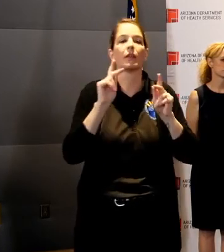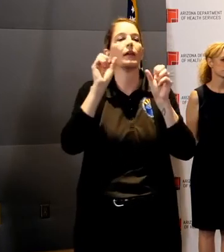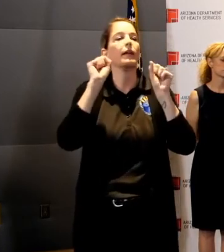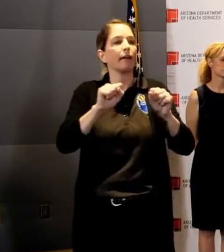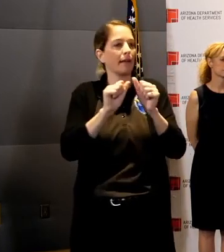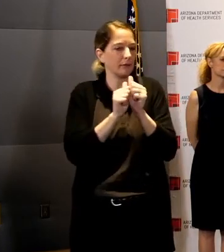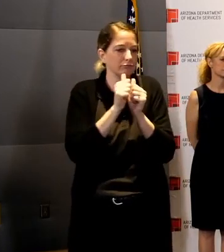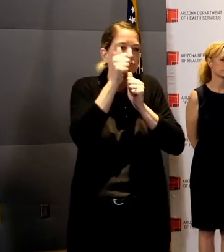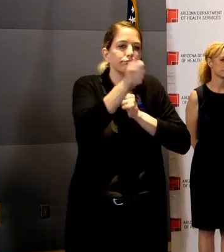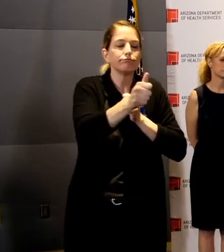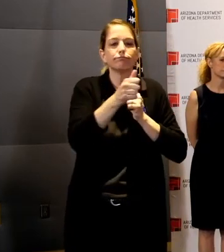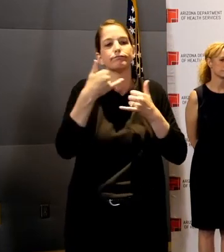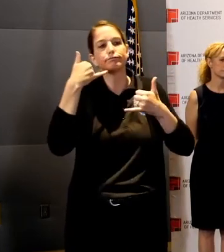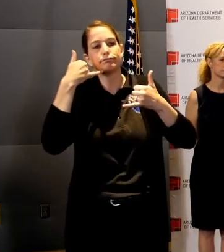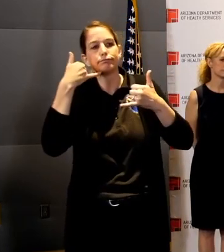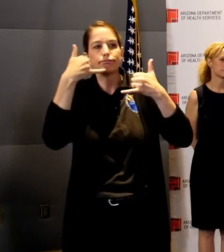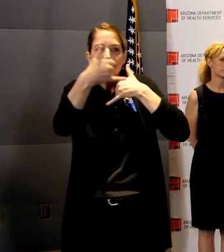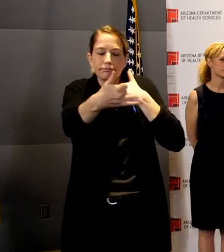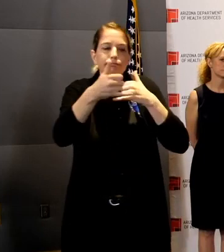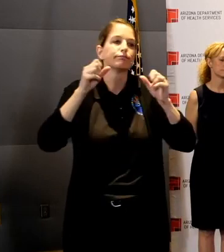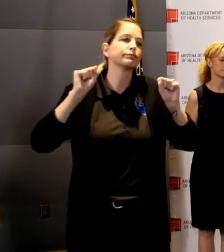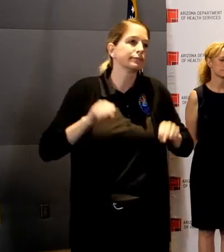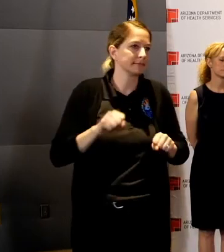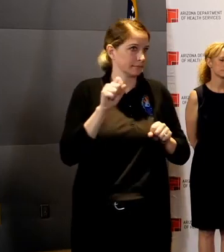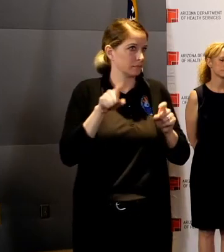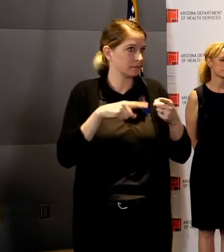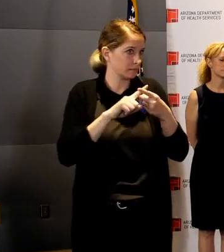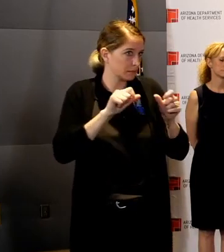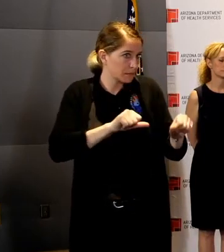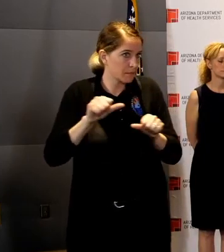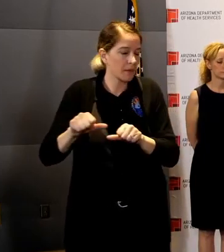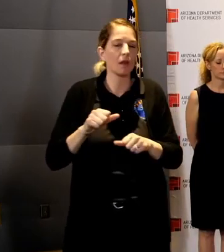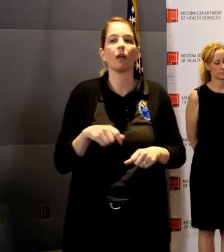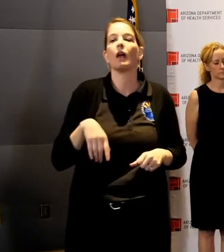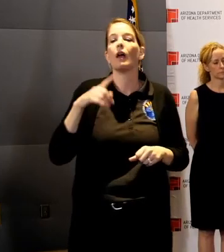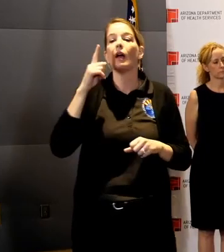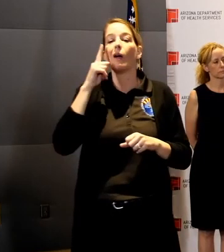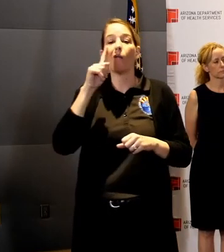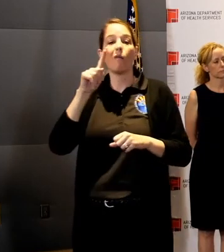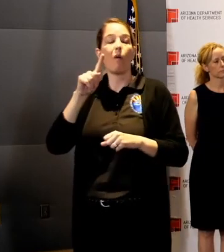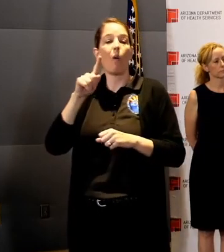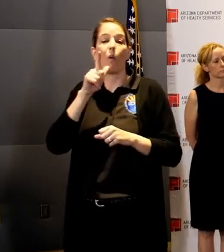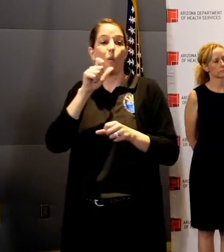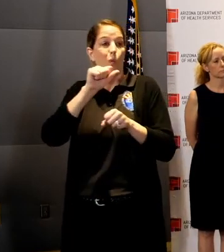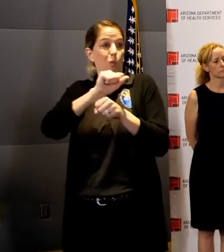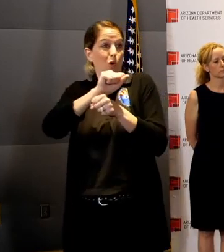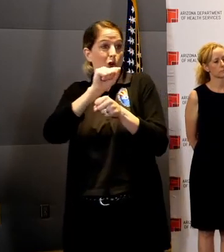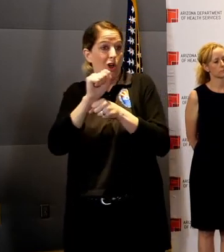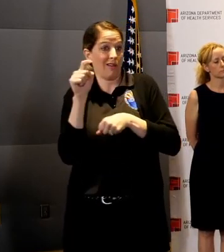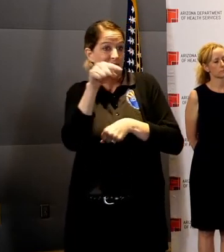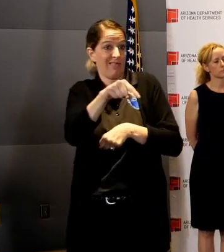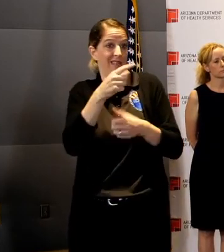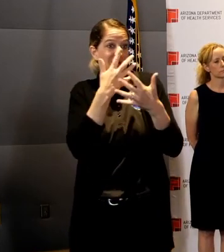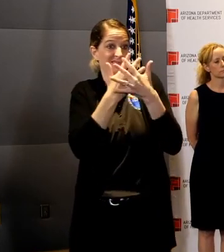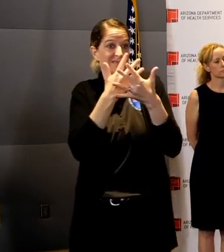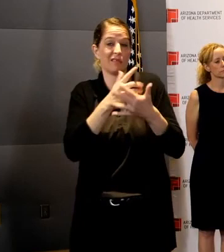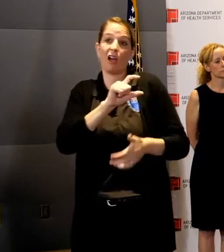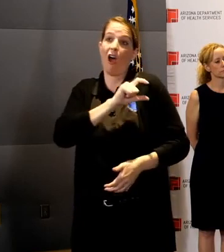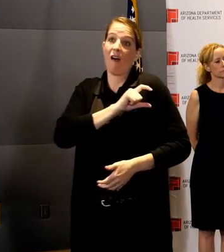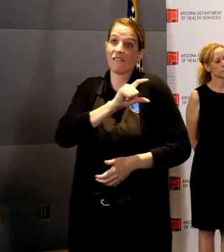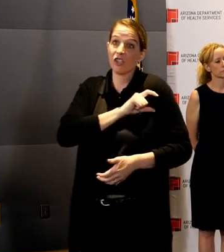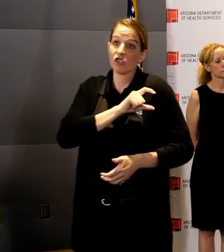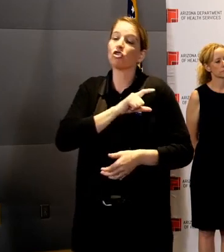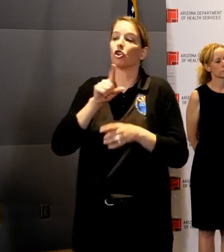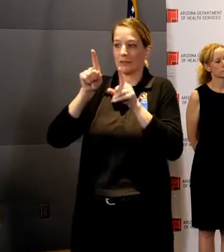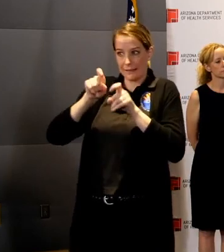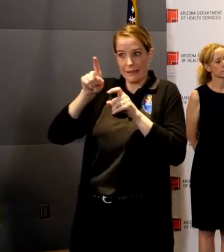temperature testing, uh, for our correctional officers who, of course, come into the facilities and then leave the facilities. And then we're